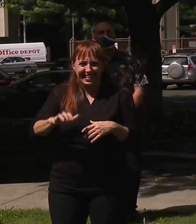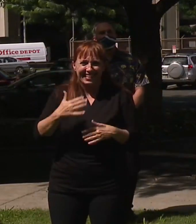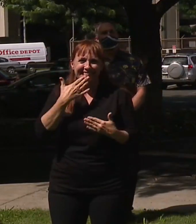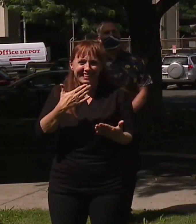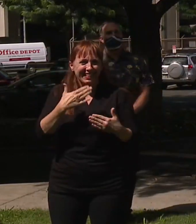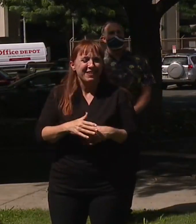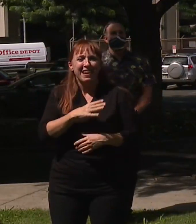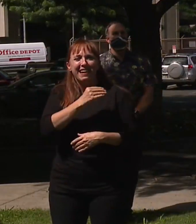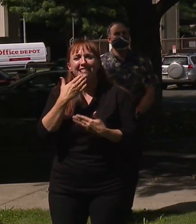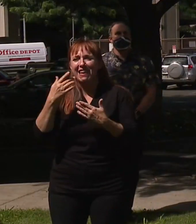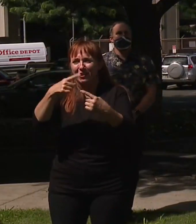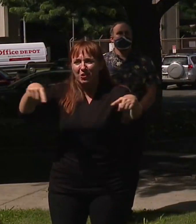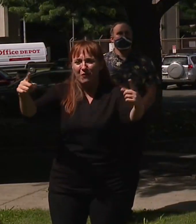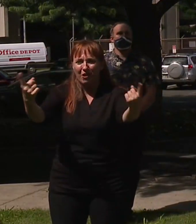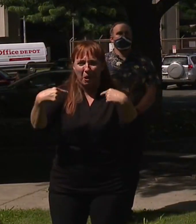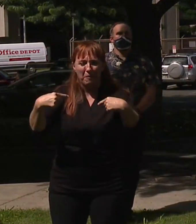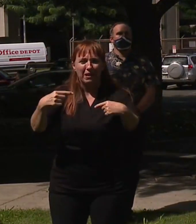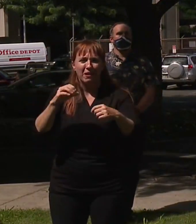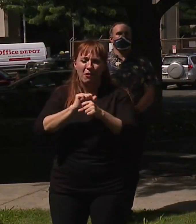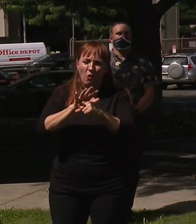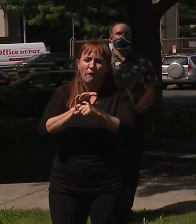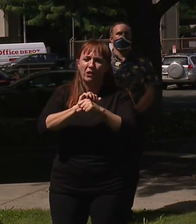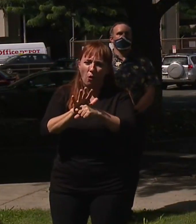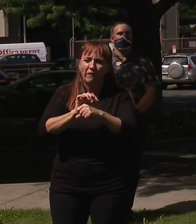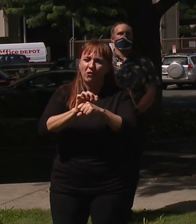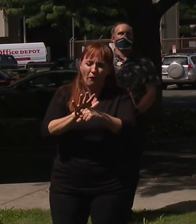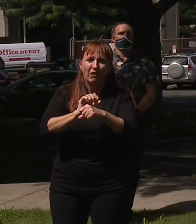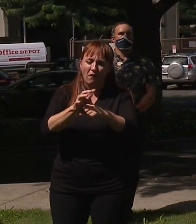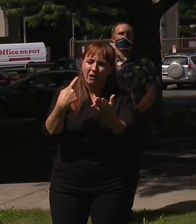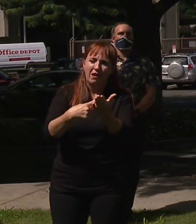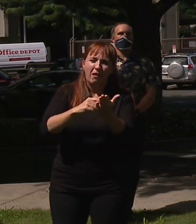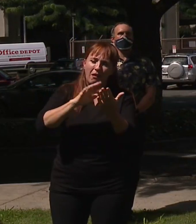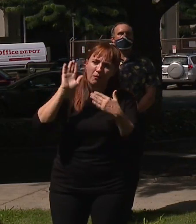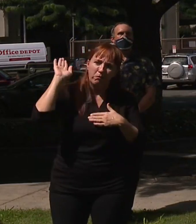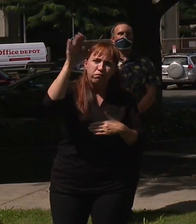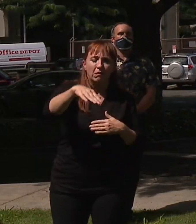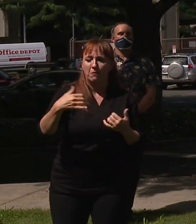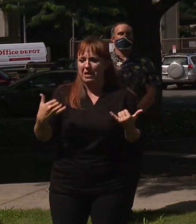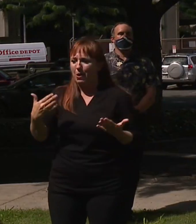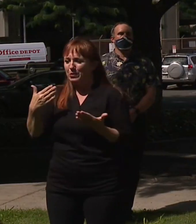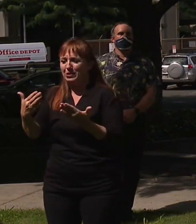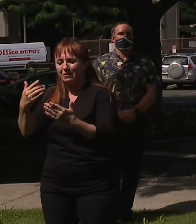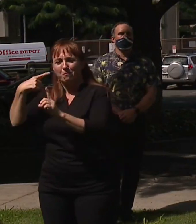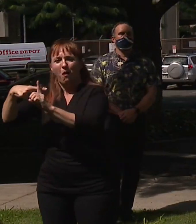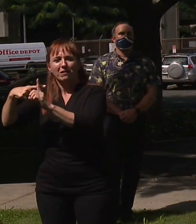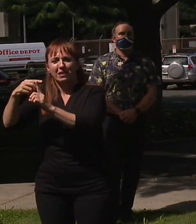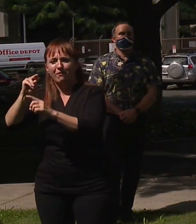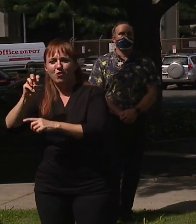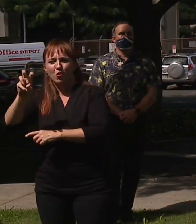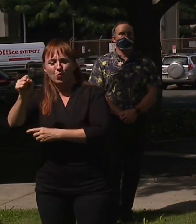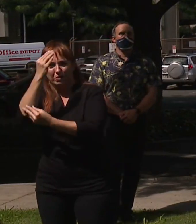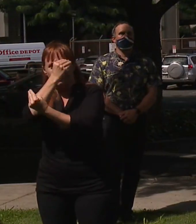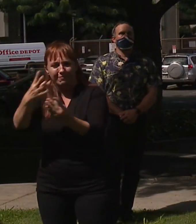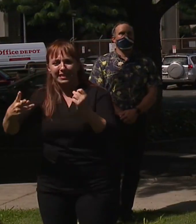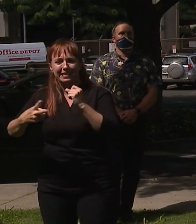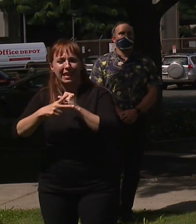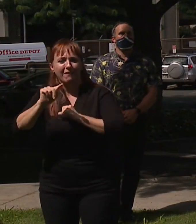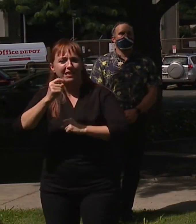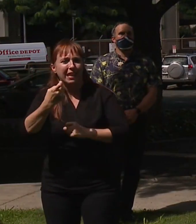well. And I want to thank you guys for coming out because I know it's COVID, COVID, COVID all the time. This is a good news story around saving taxes,